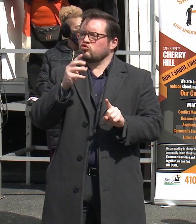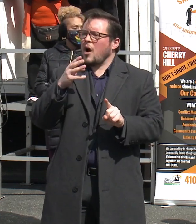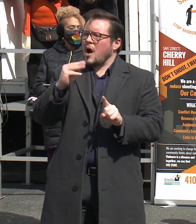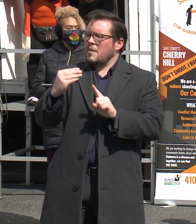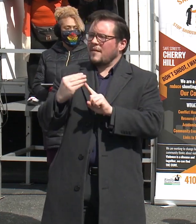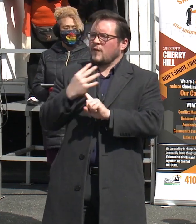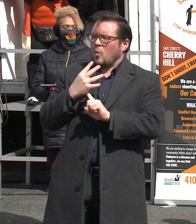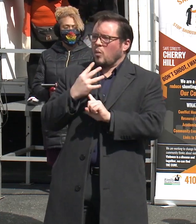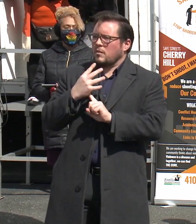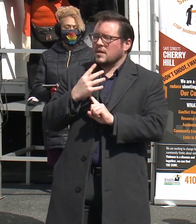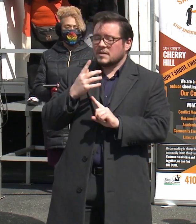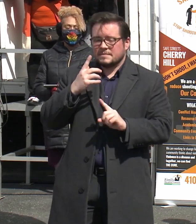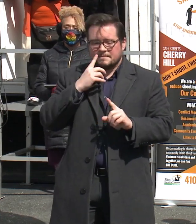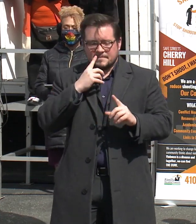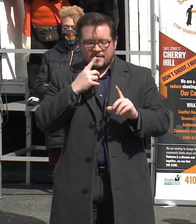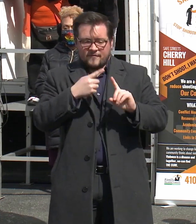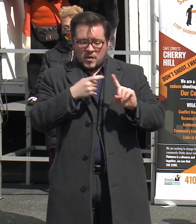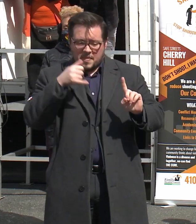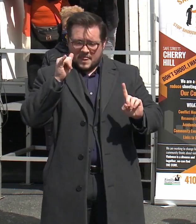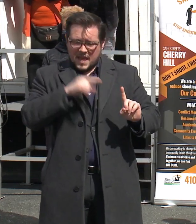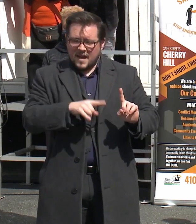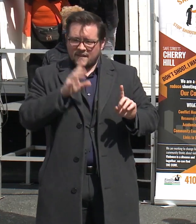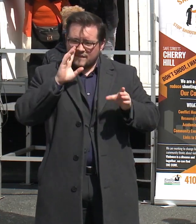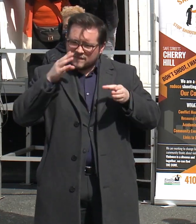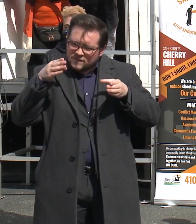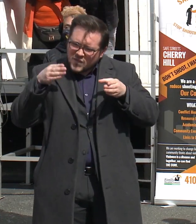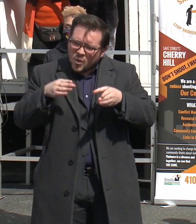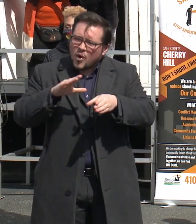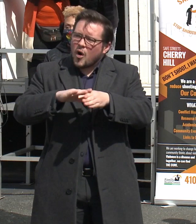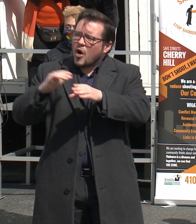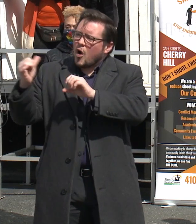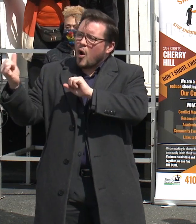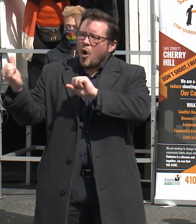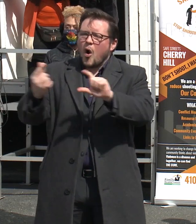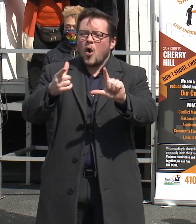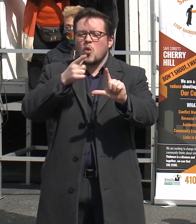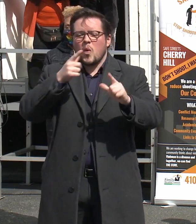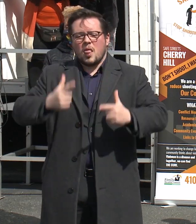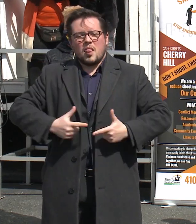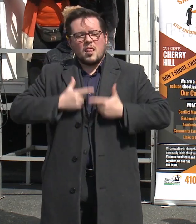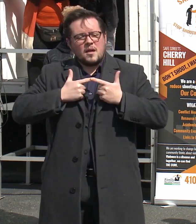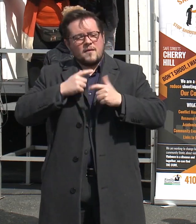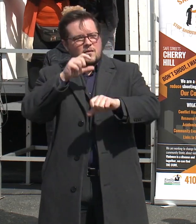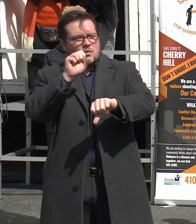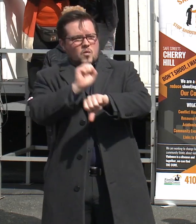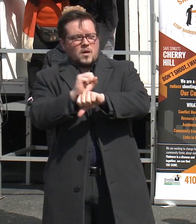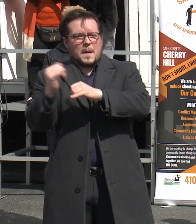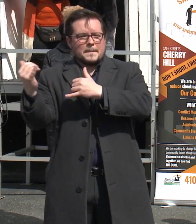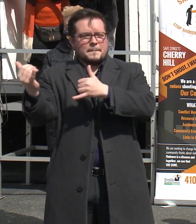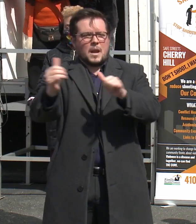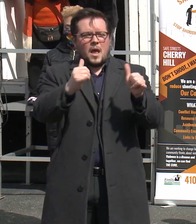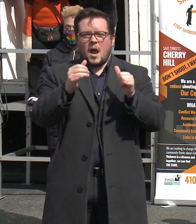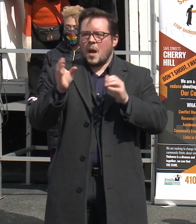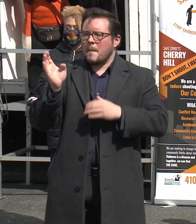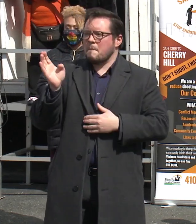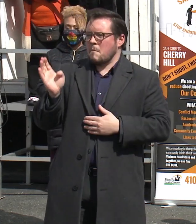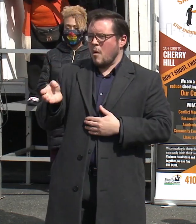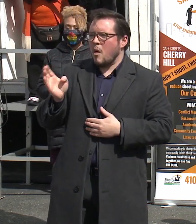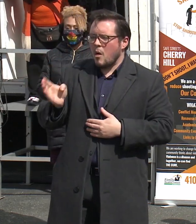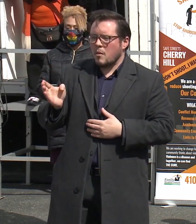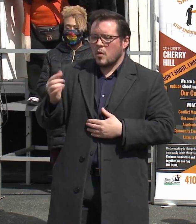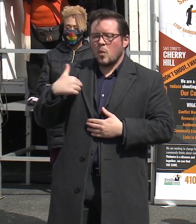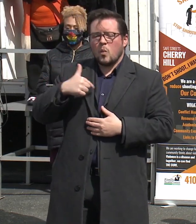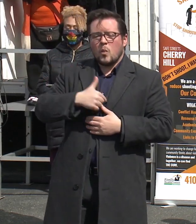Building on the initial framework, focus on all who live, work, and play in Baltimore, MOSI will expand the task force